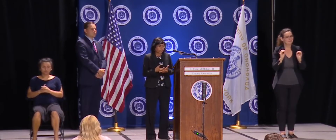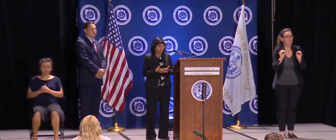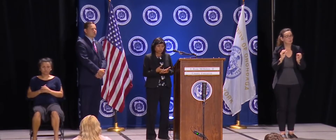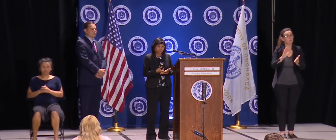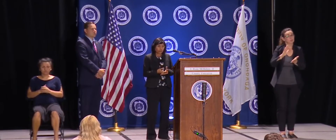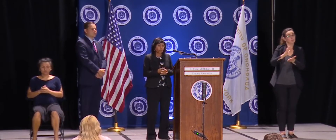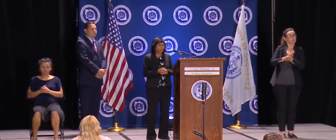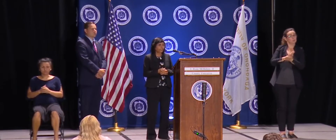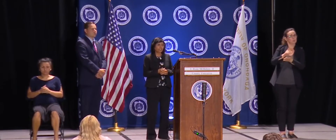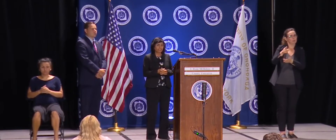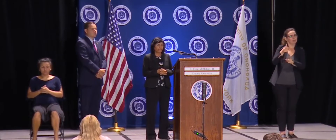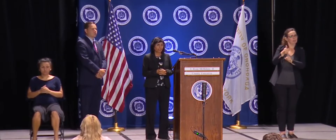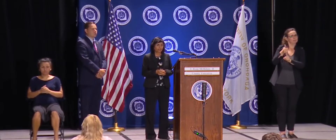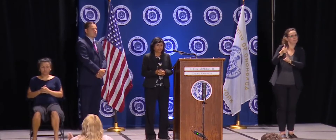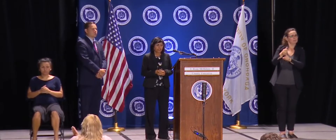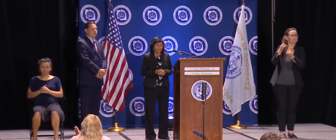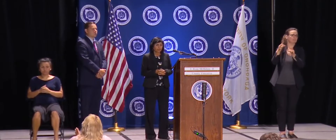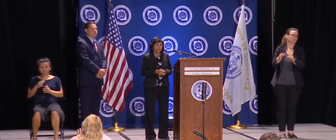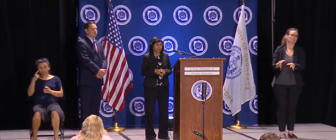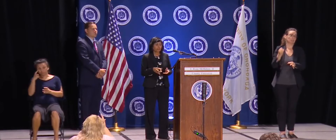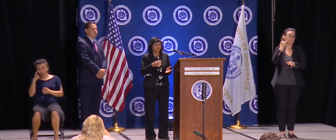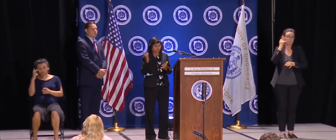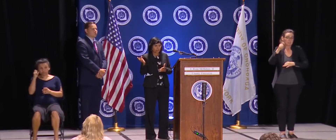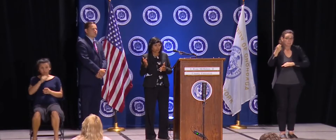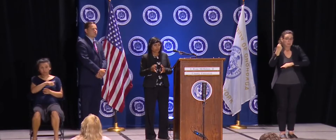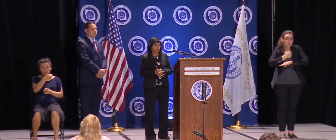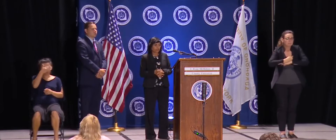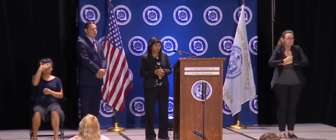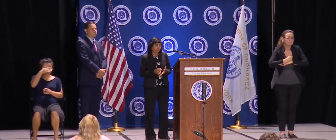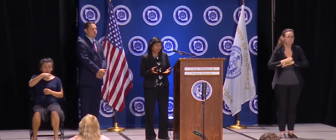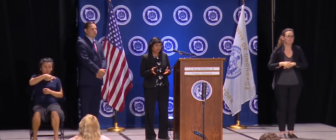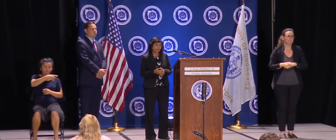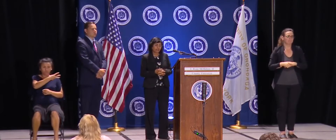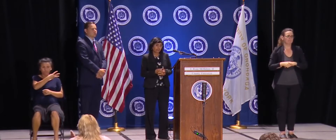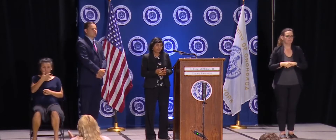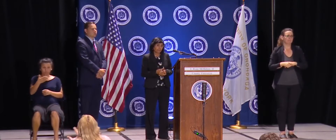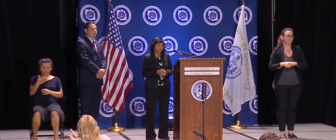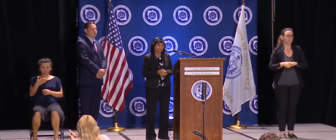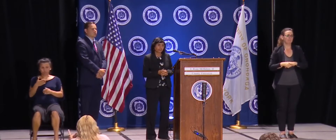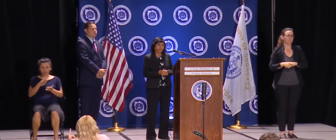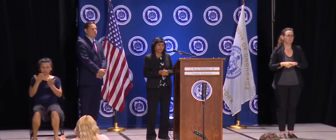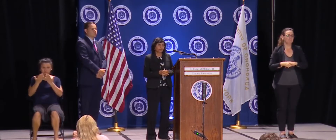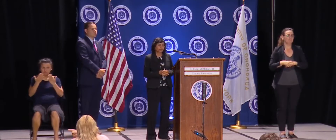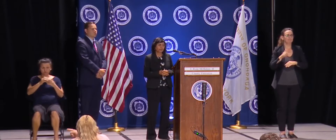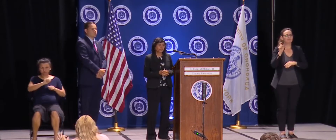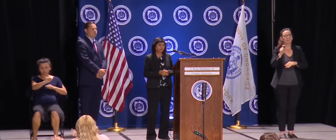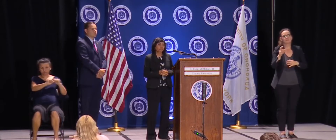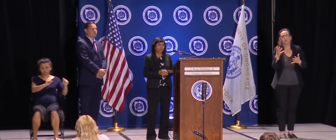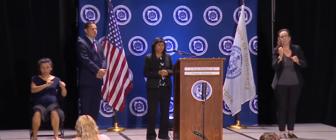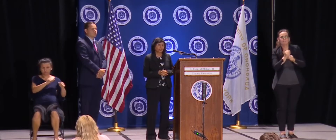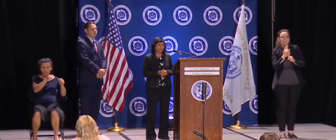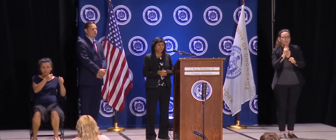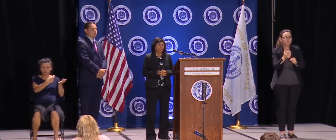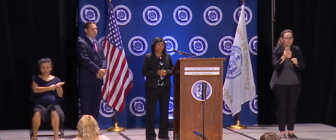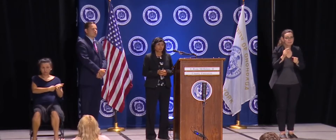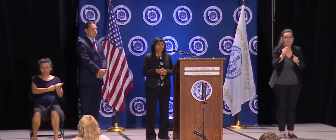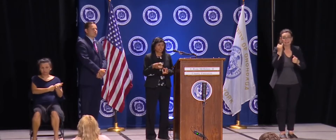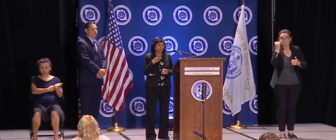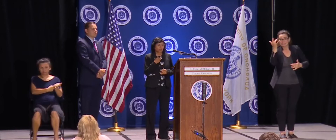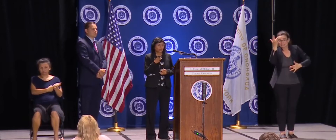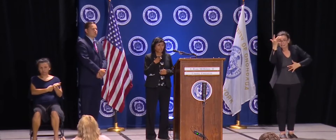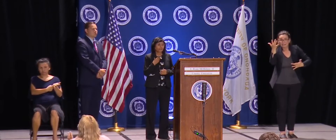happens in cases of flu or anything else, because, you know, that's, that's, that's their turf. So we have to defer to them.